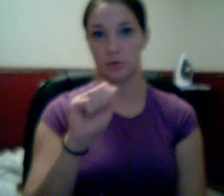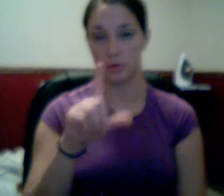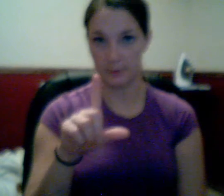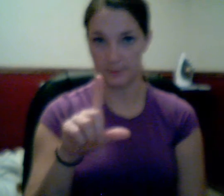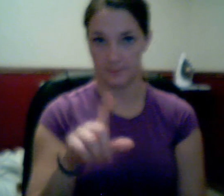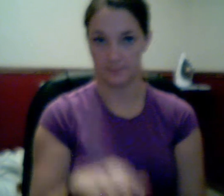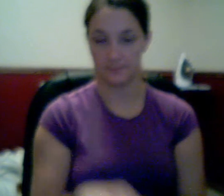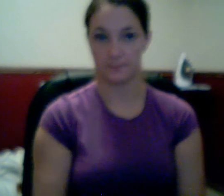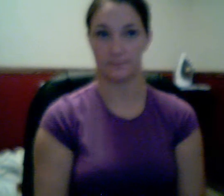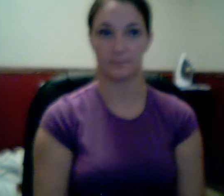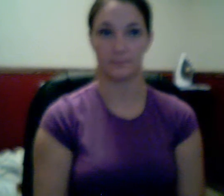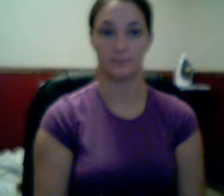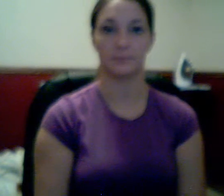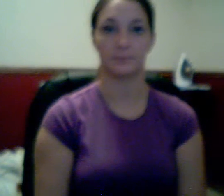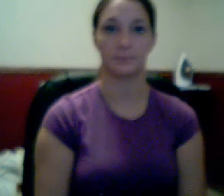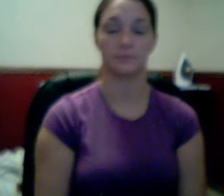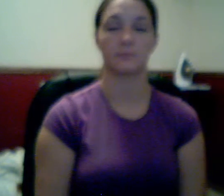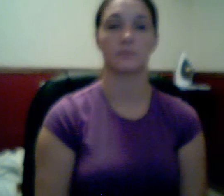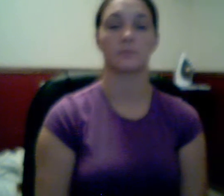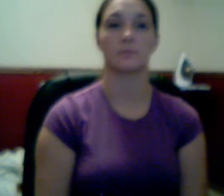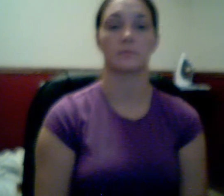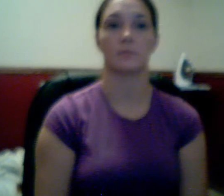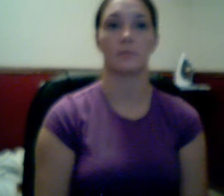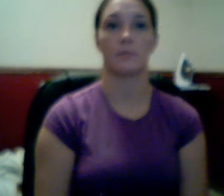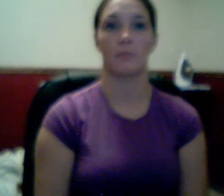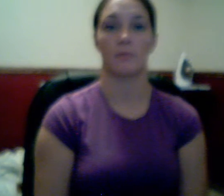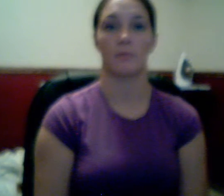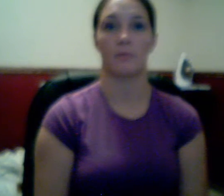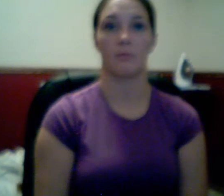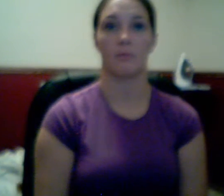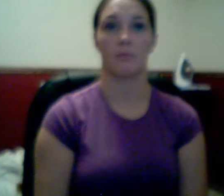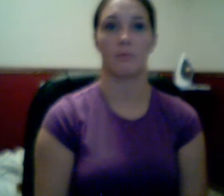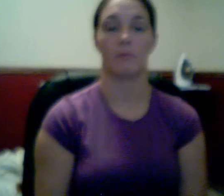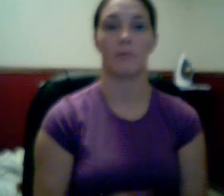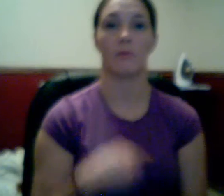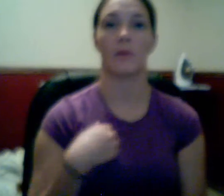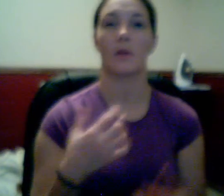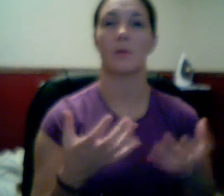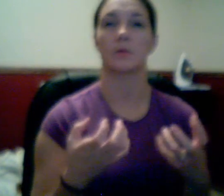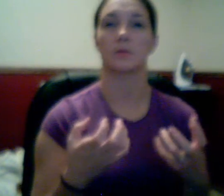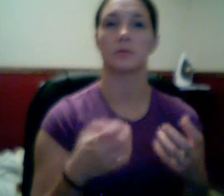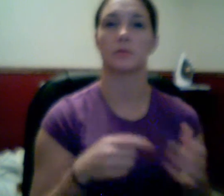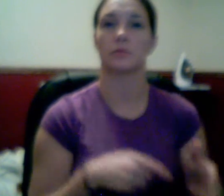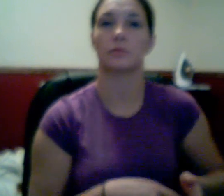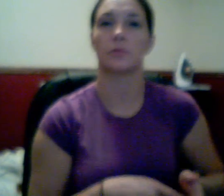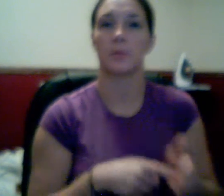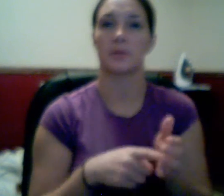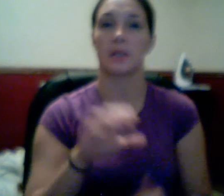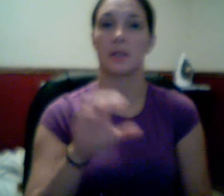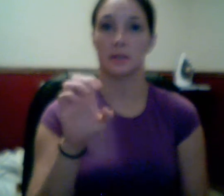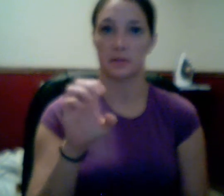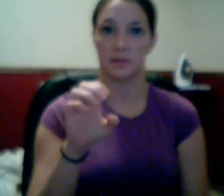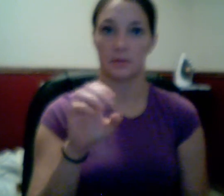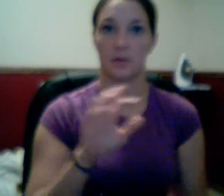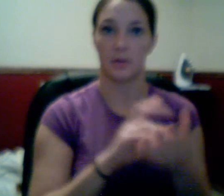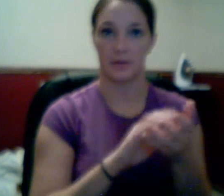that's all in volume. won't go there right now. I want to represent e prior to on the calculator. You go second,